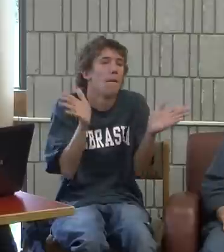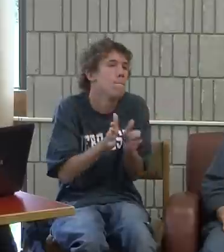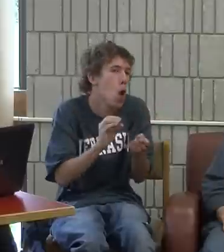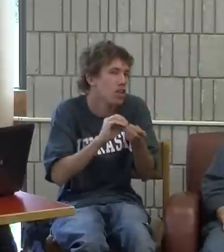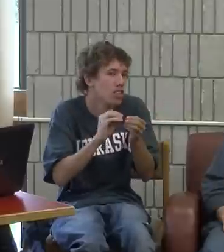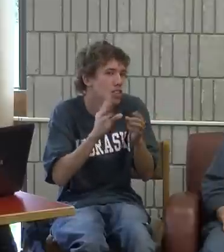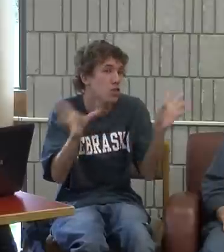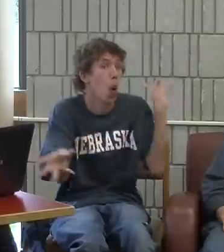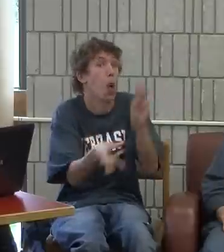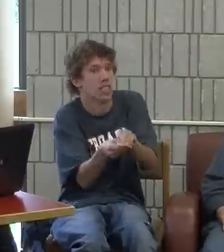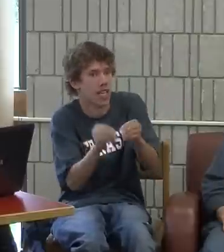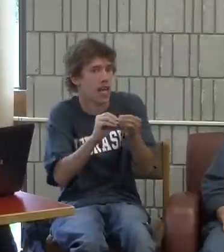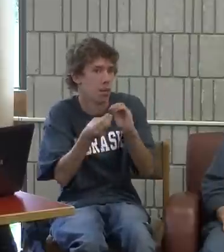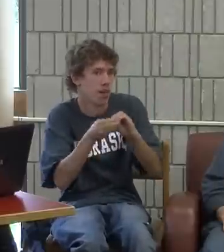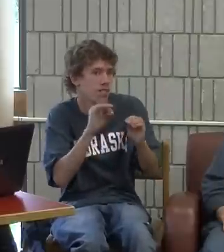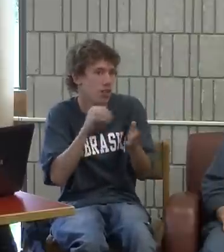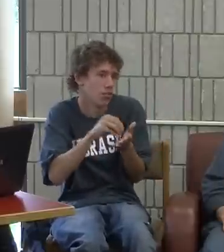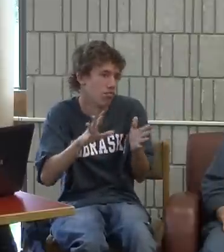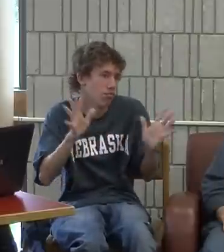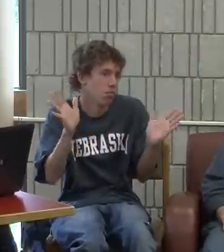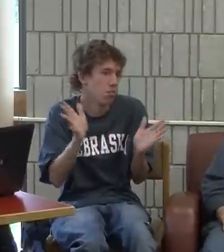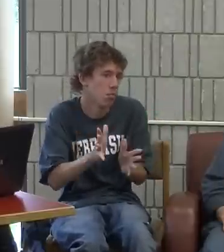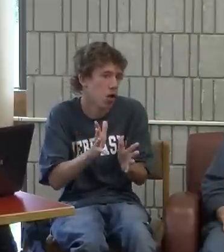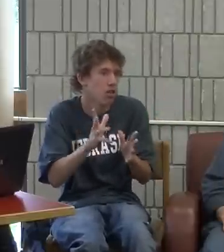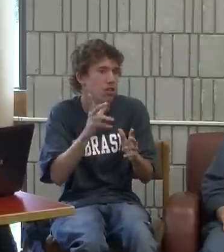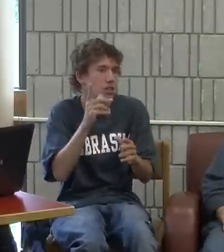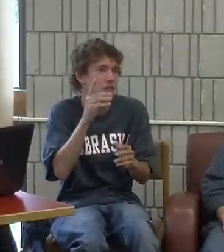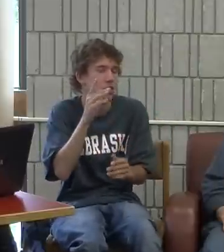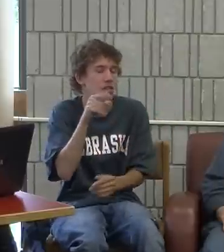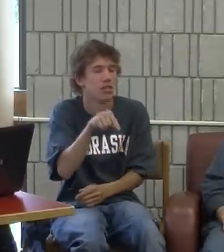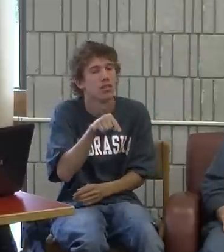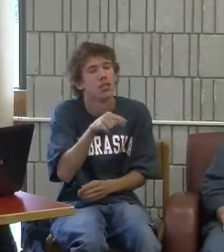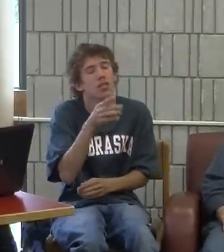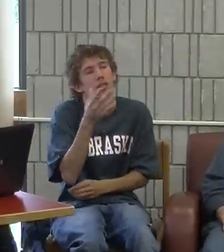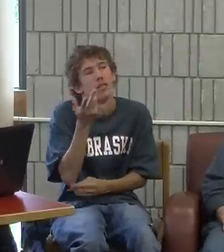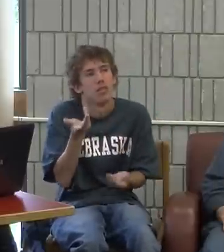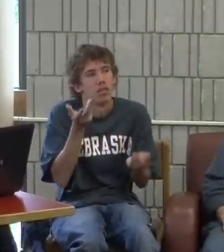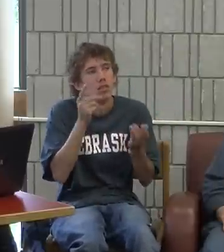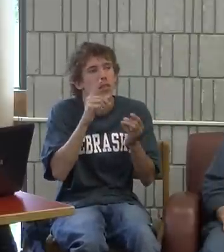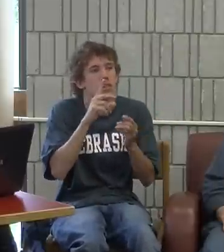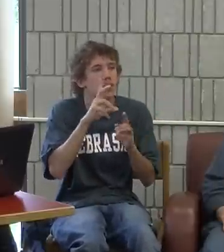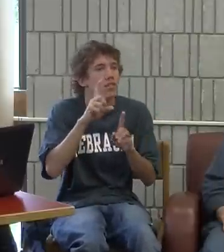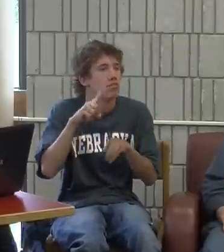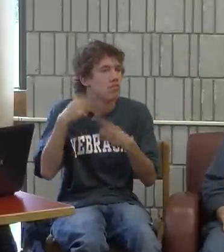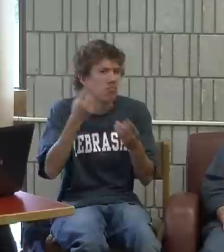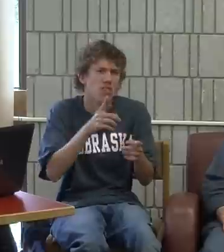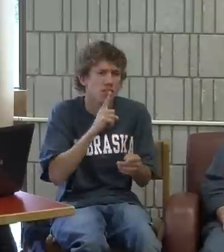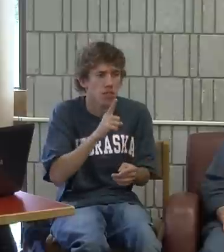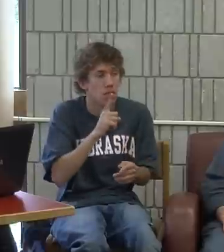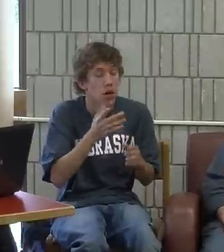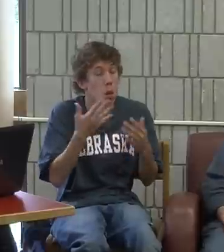setting, but there is small enrollment. The total number of students is low.